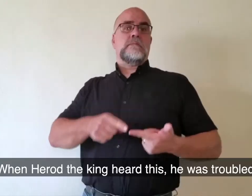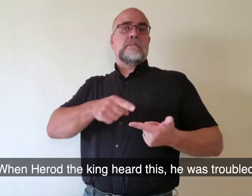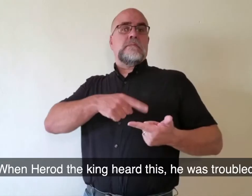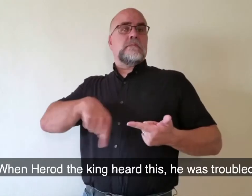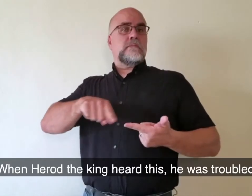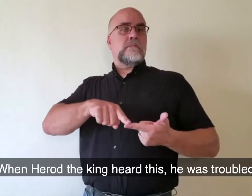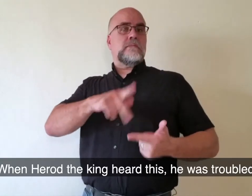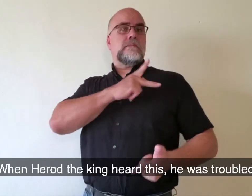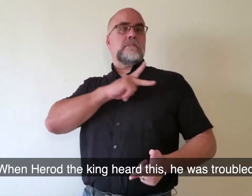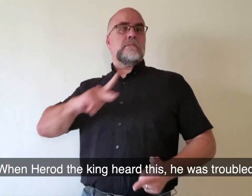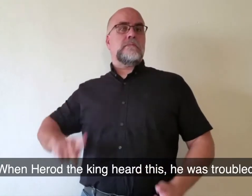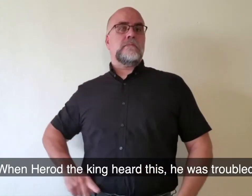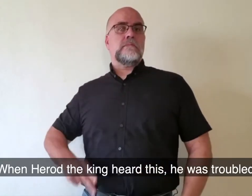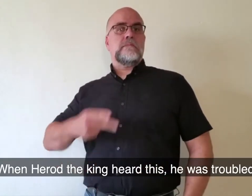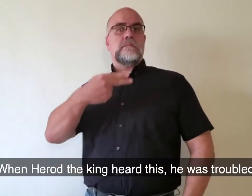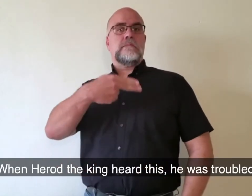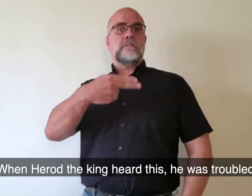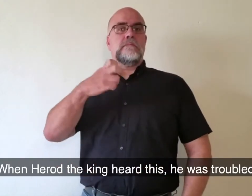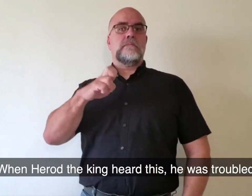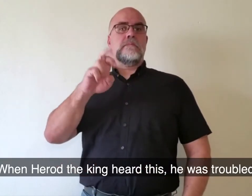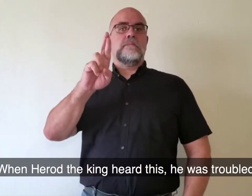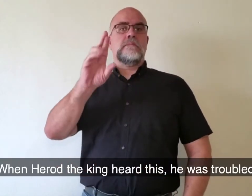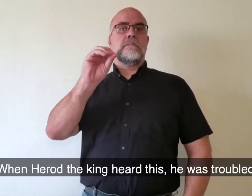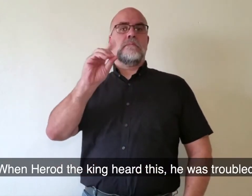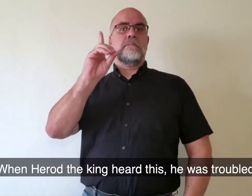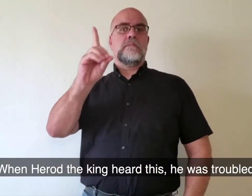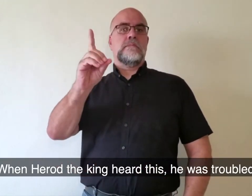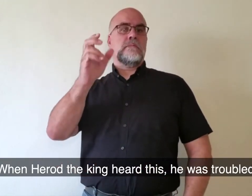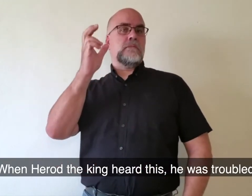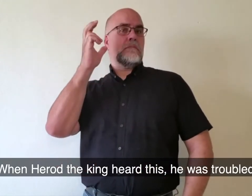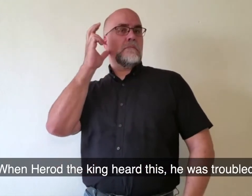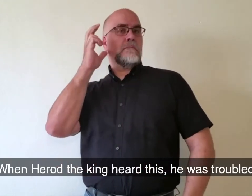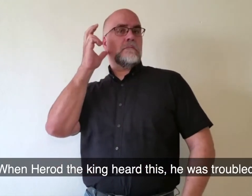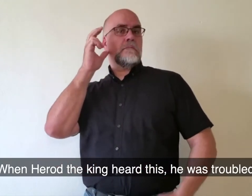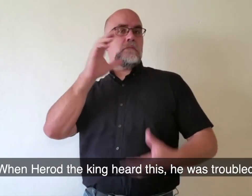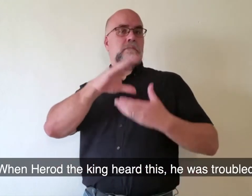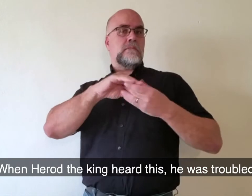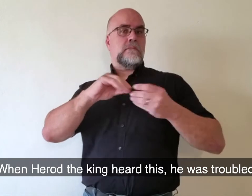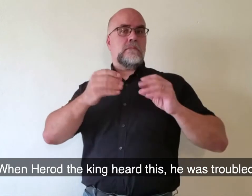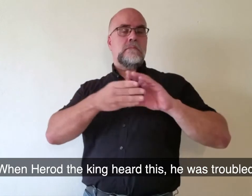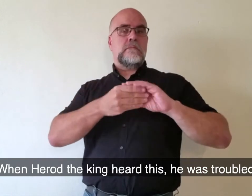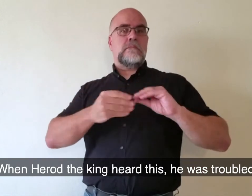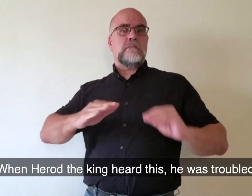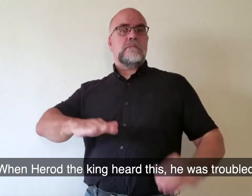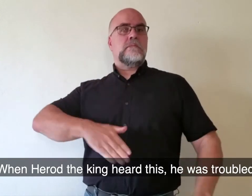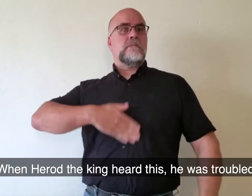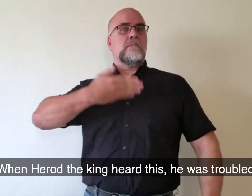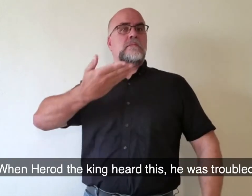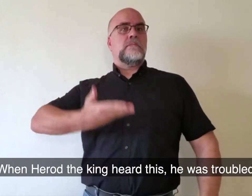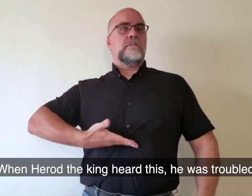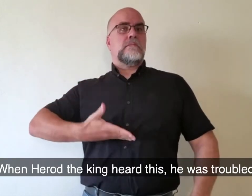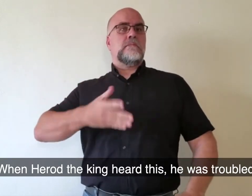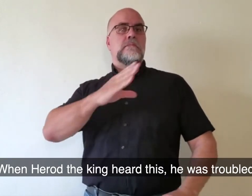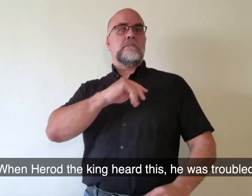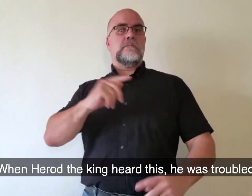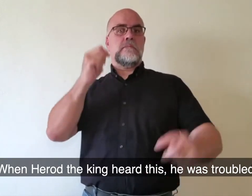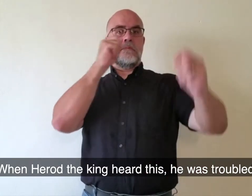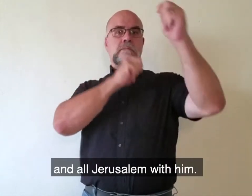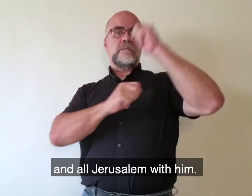When Herod the king heard this, he was troubled, and